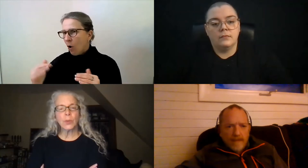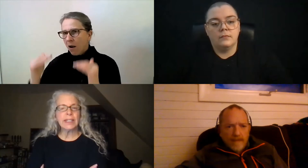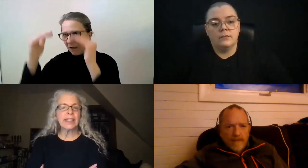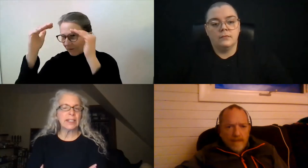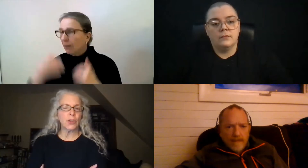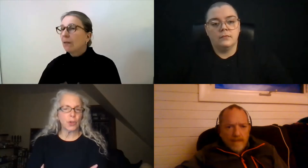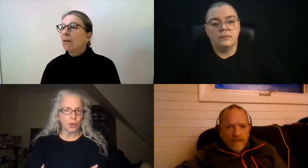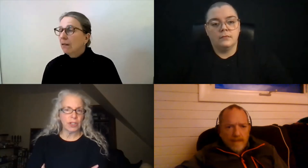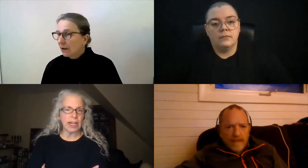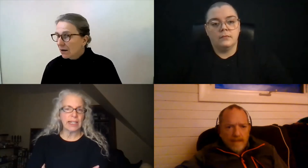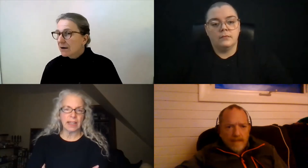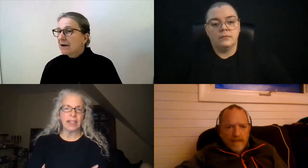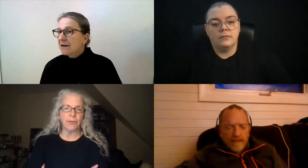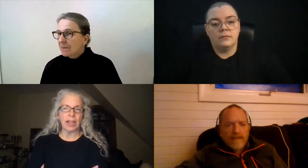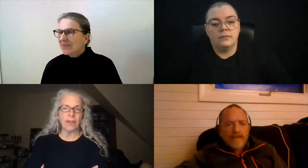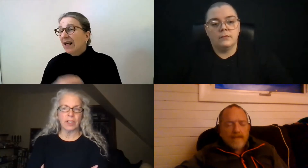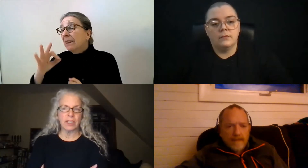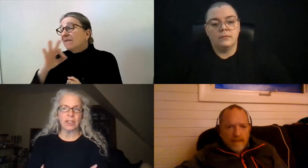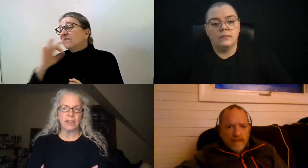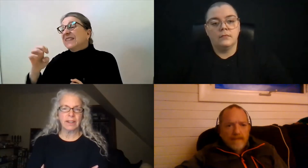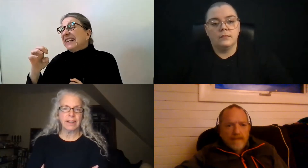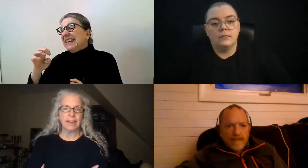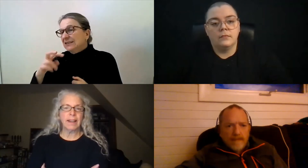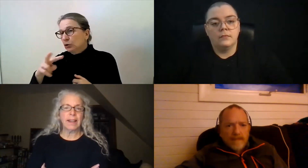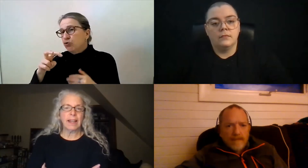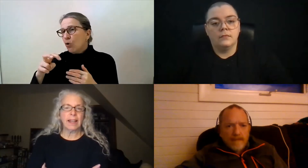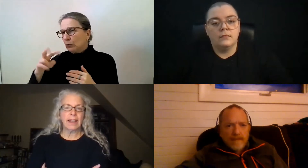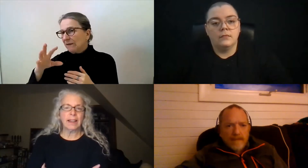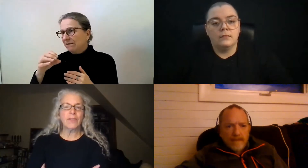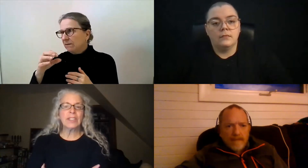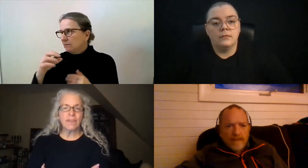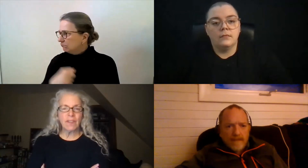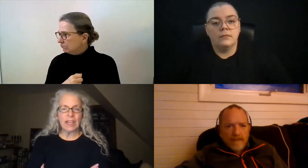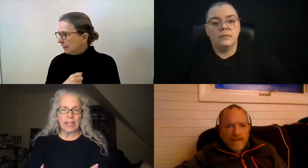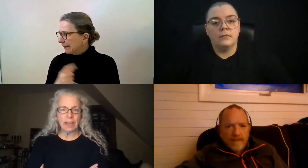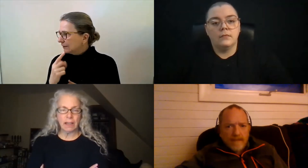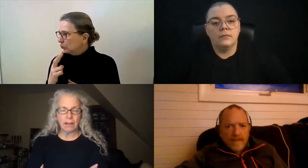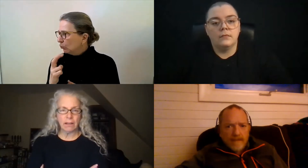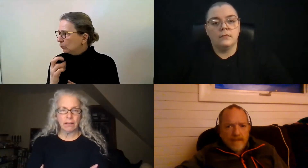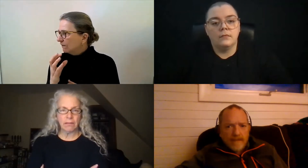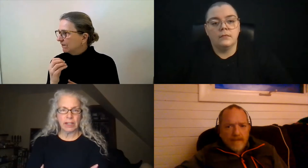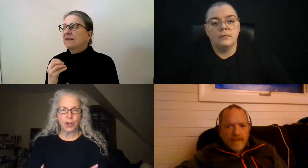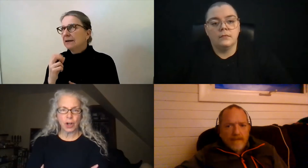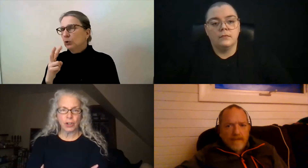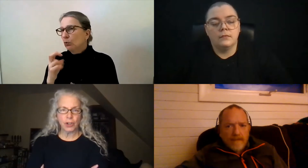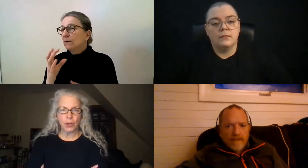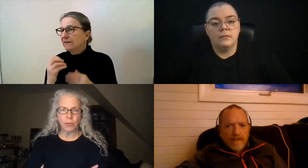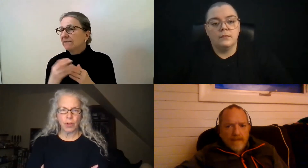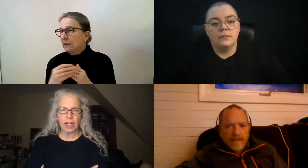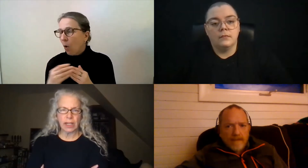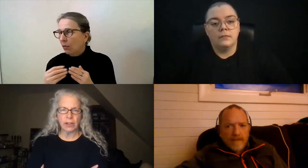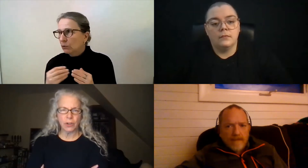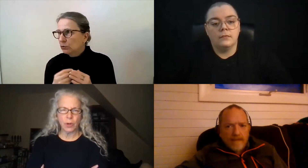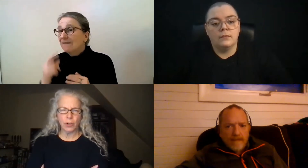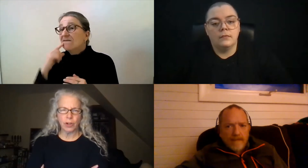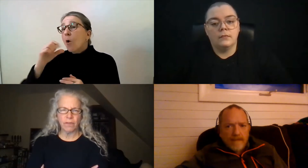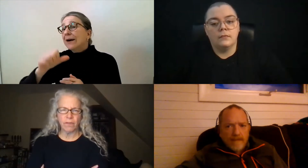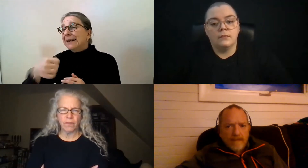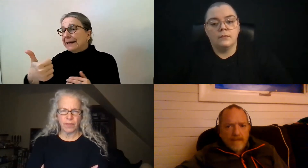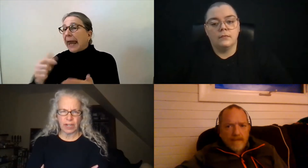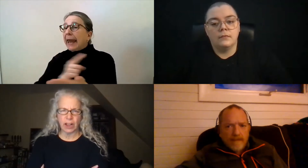Tuesdays, Wednesdays, and Thursdays at the different levels. There is a fee. They charge you, I'm trying to think,